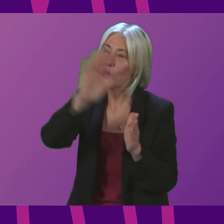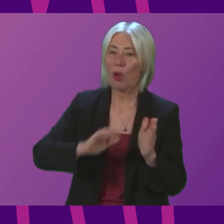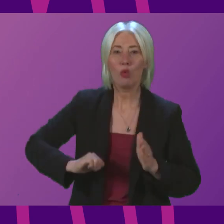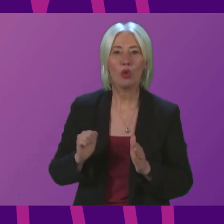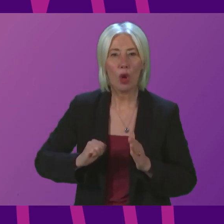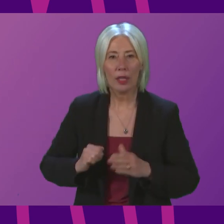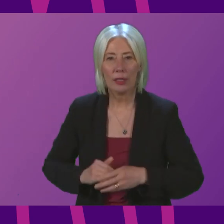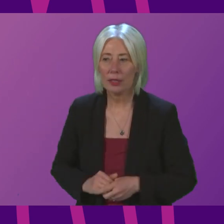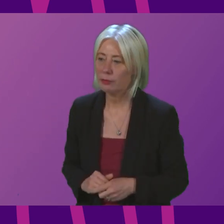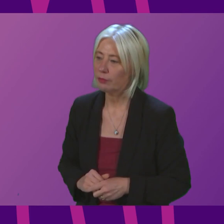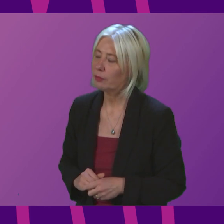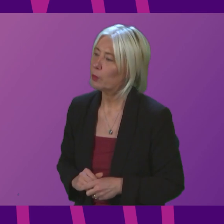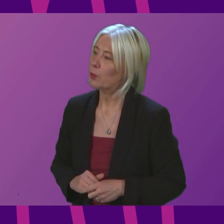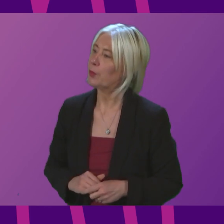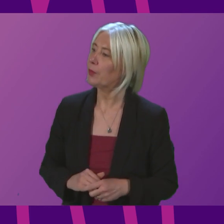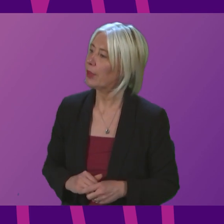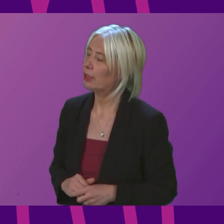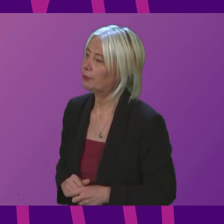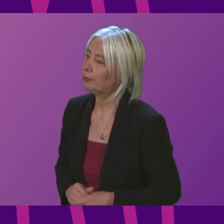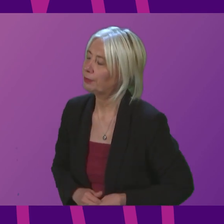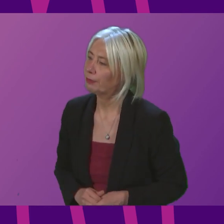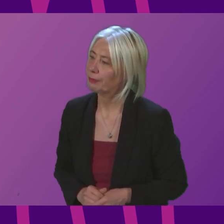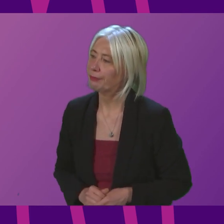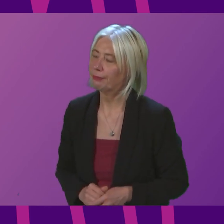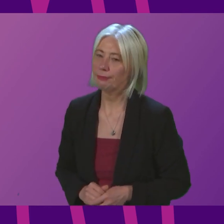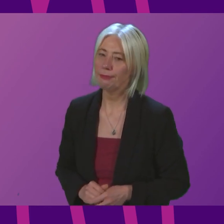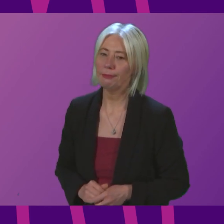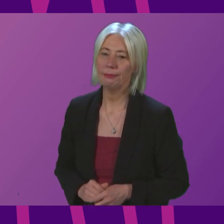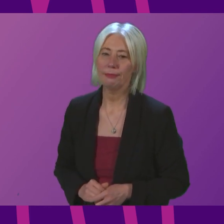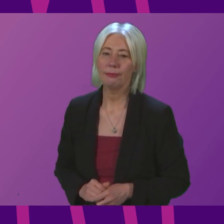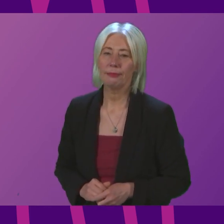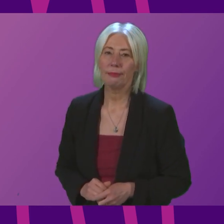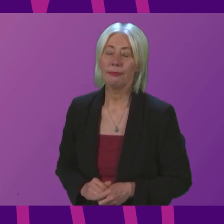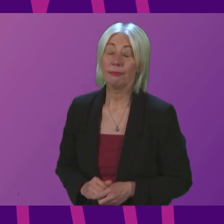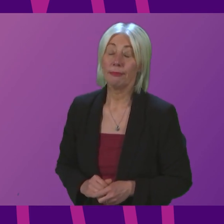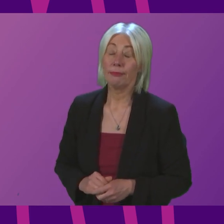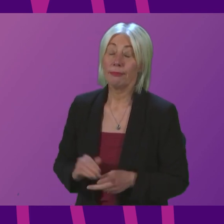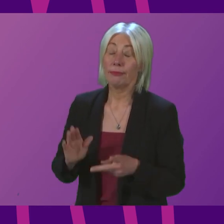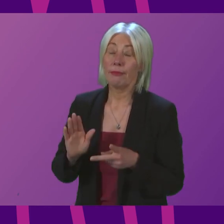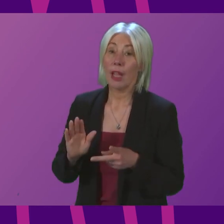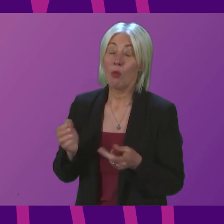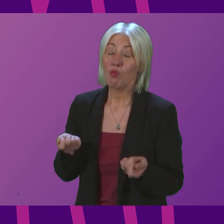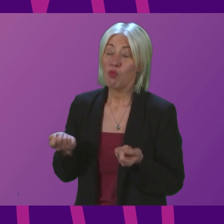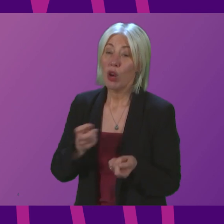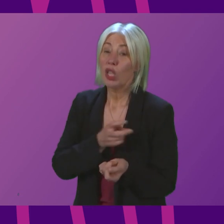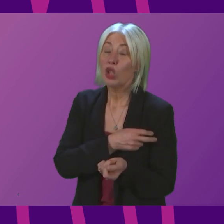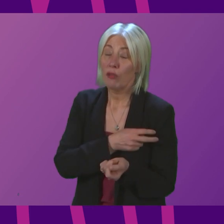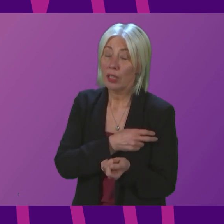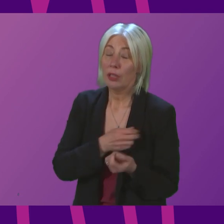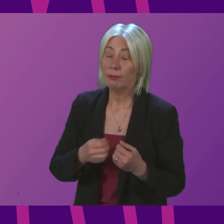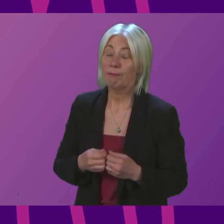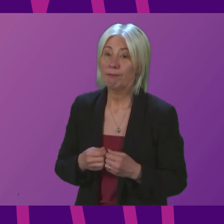Deputy First Minister, as a consequence